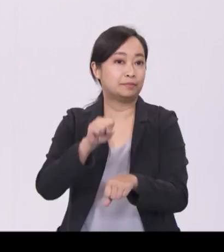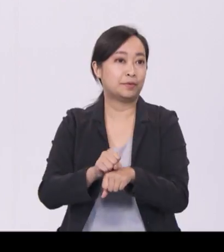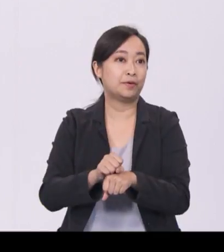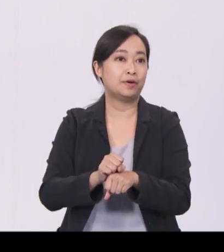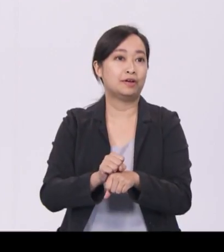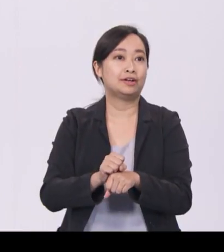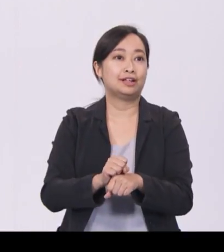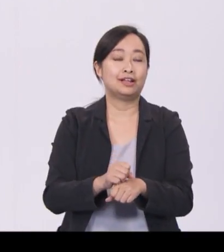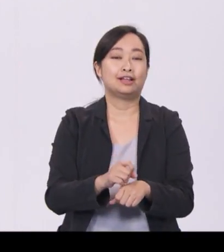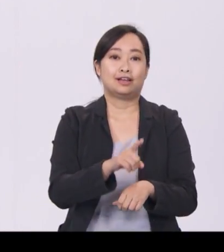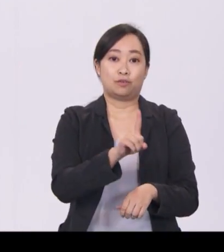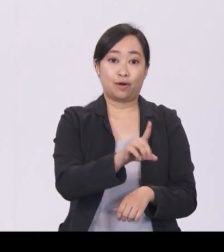to 250%.